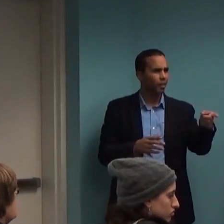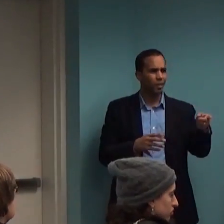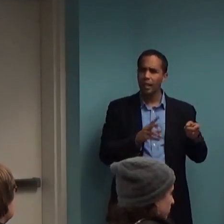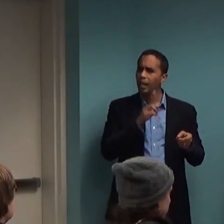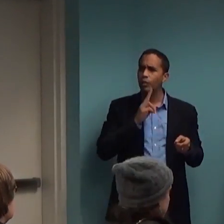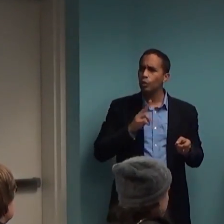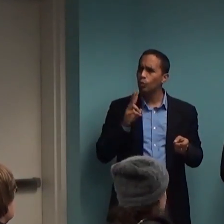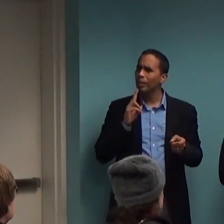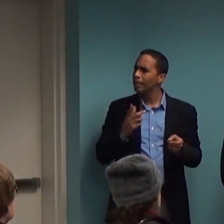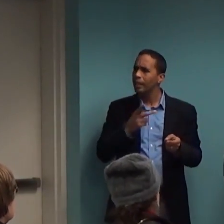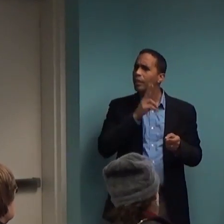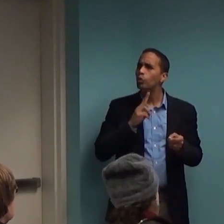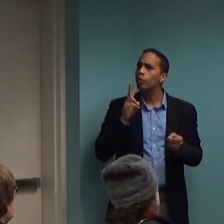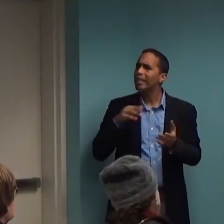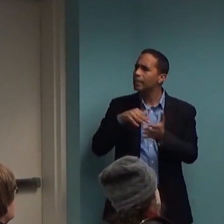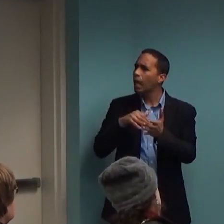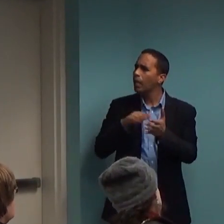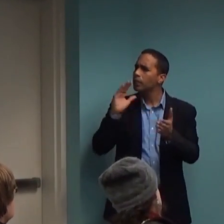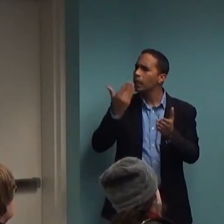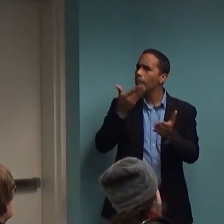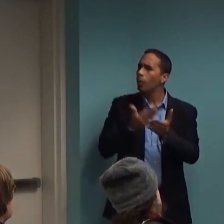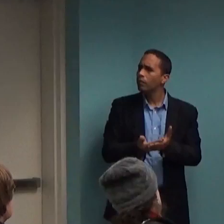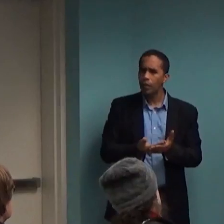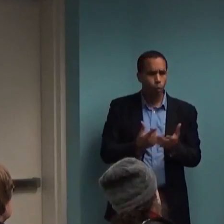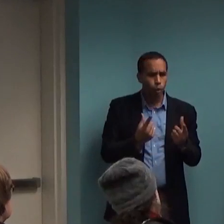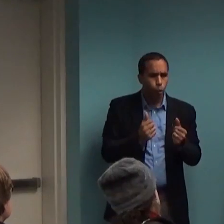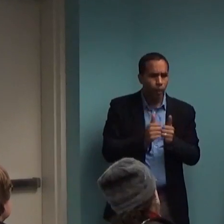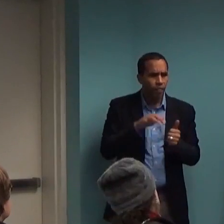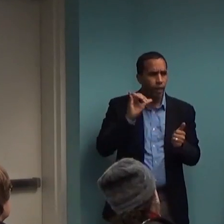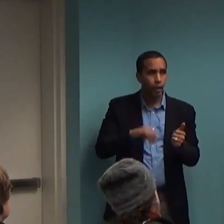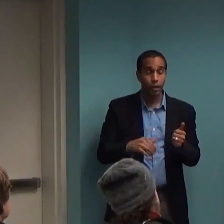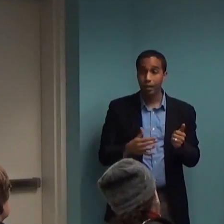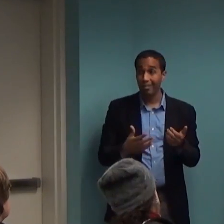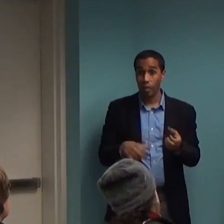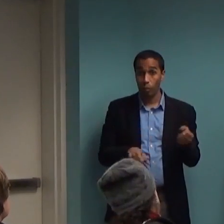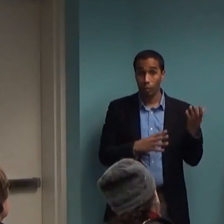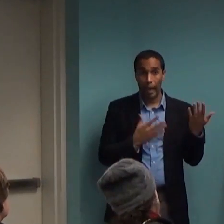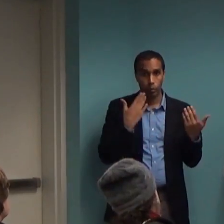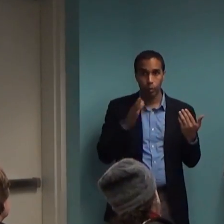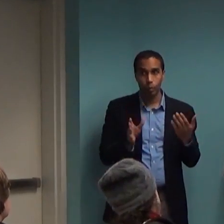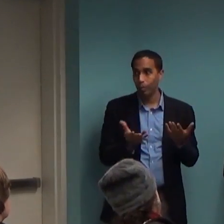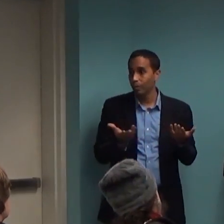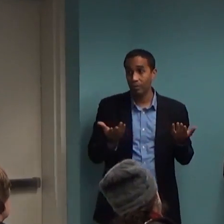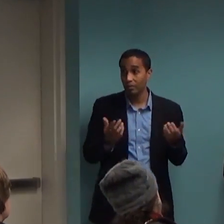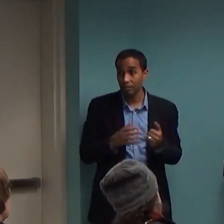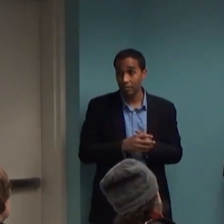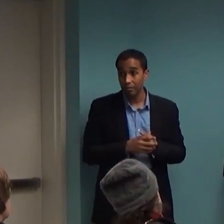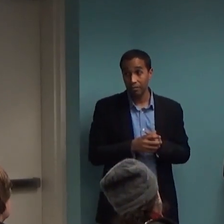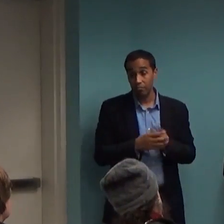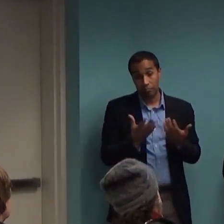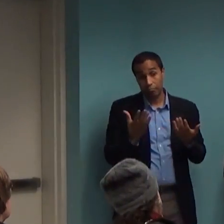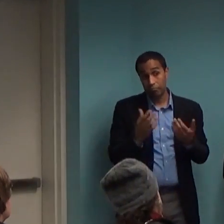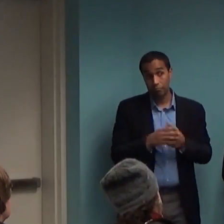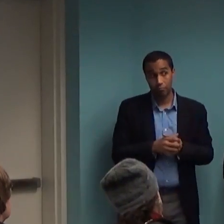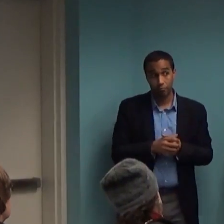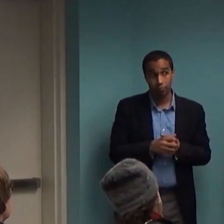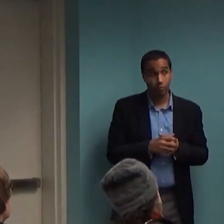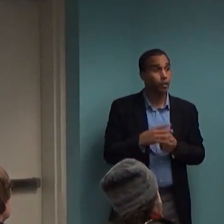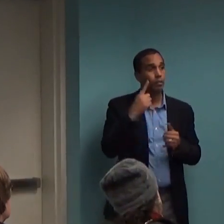know what you do with them. I mean, they're not demonstrating. So here's the issue. So let's say one of the big neurotransmitters that